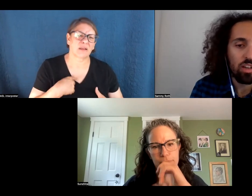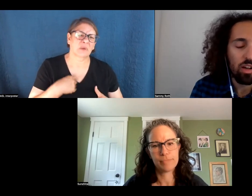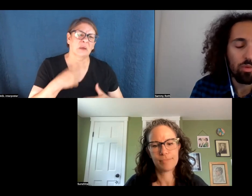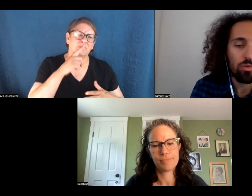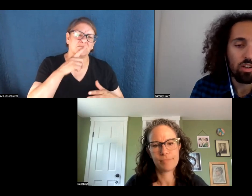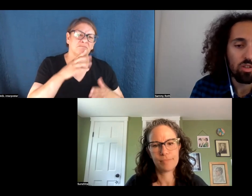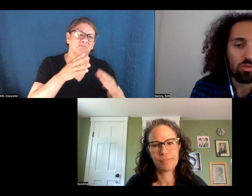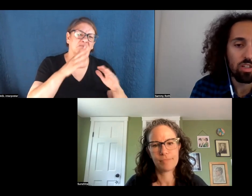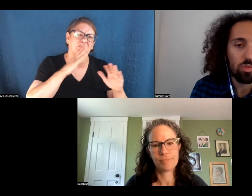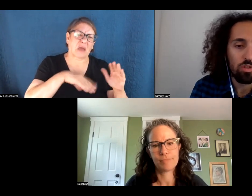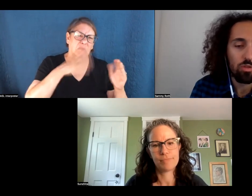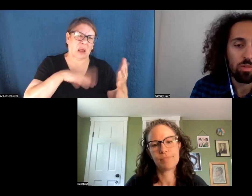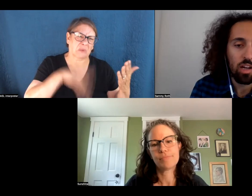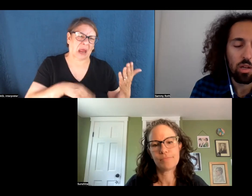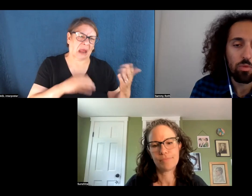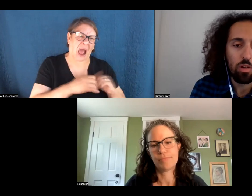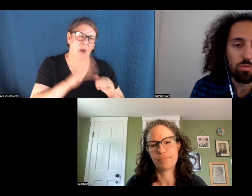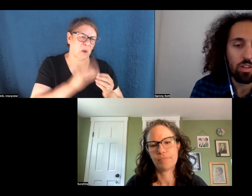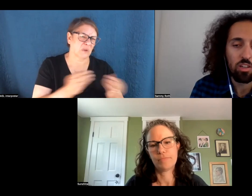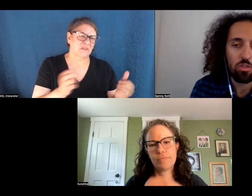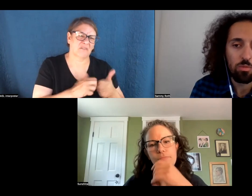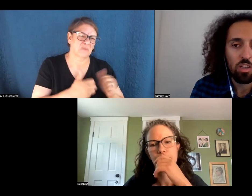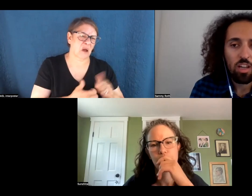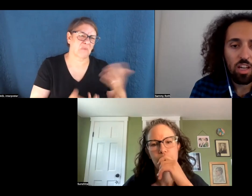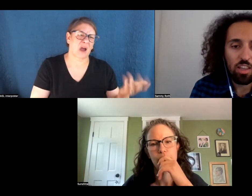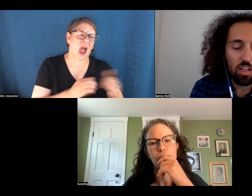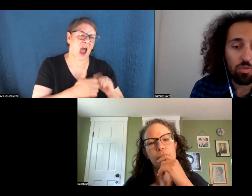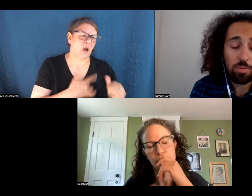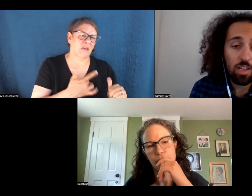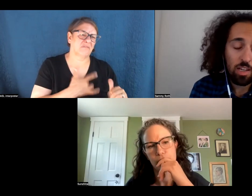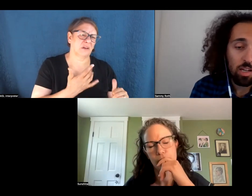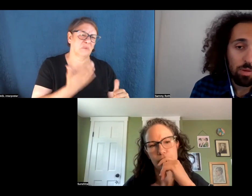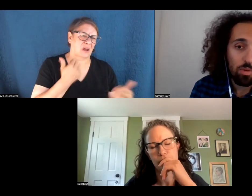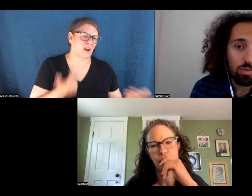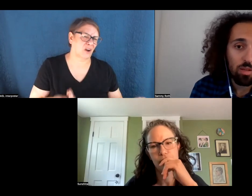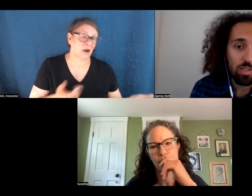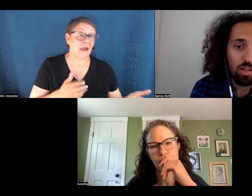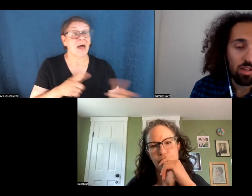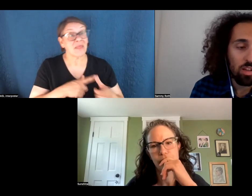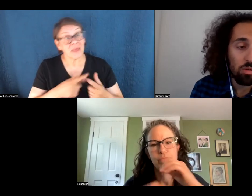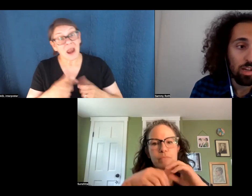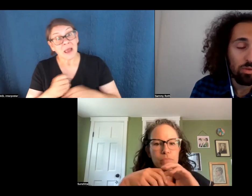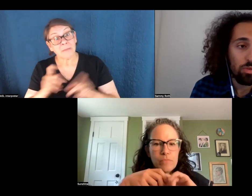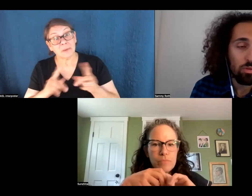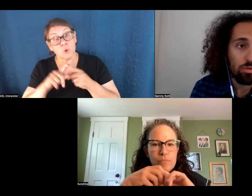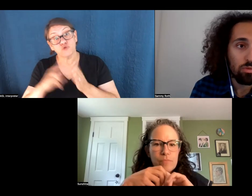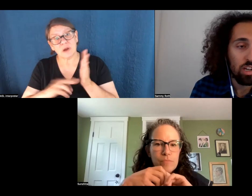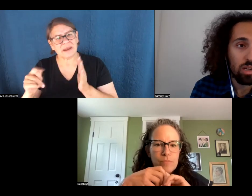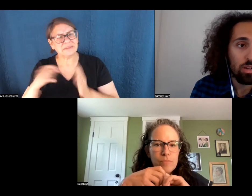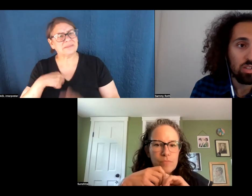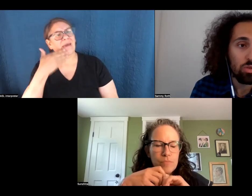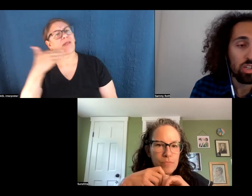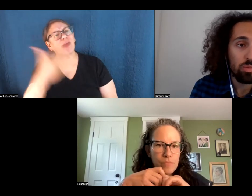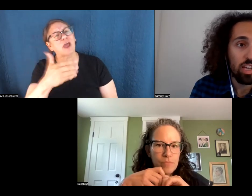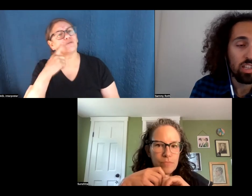Why are we, you how are we ever going to solve this? We're doomed. How do you avoid feeling doomed? And then on the flip side, I get people who read them and say, you know, thank you for, for